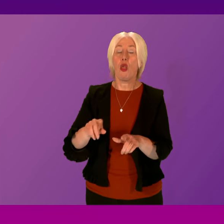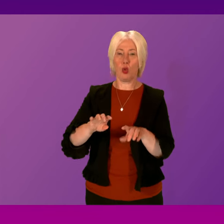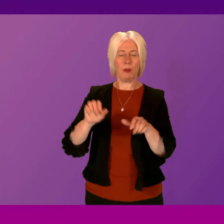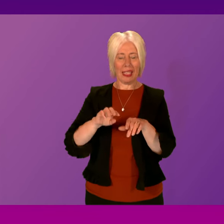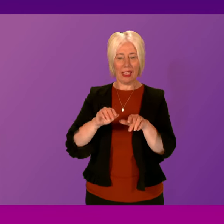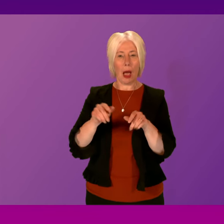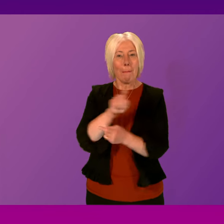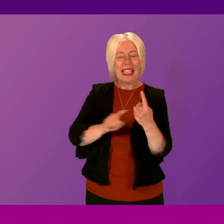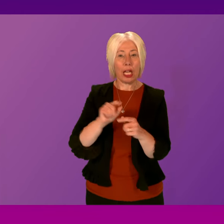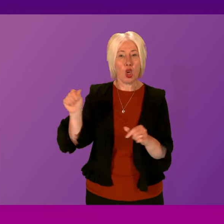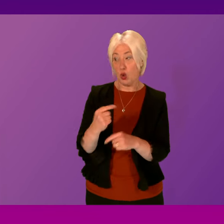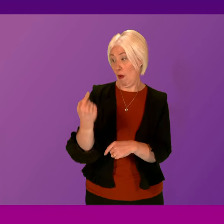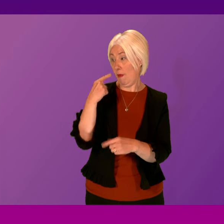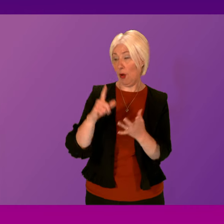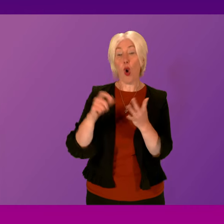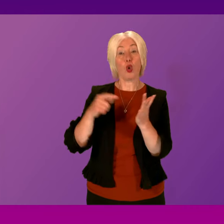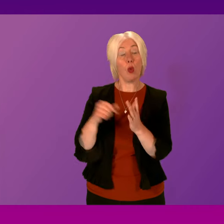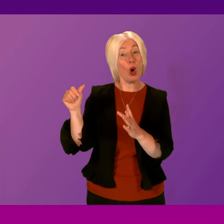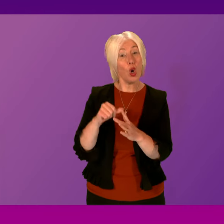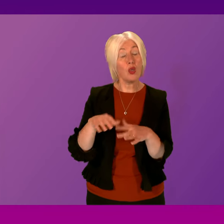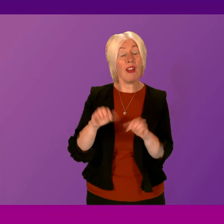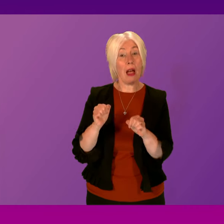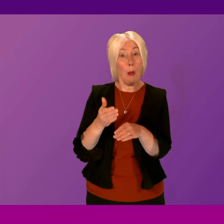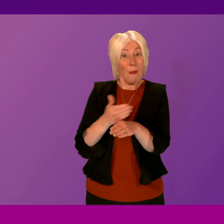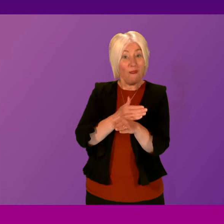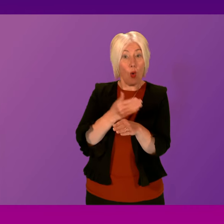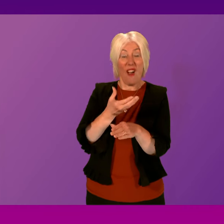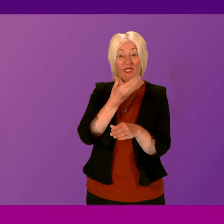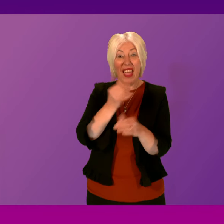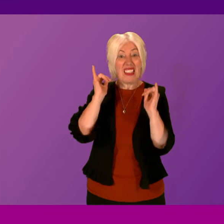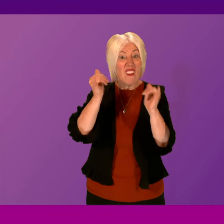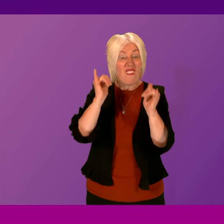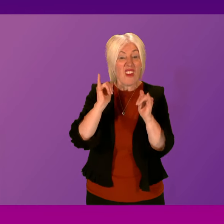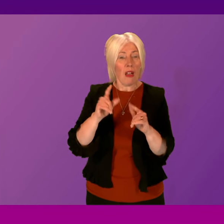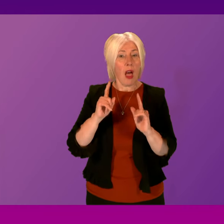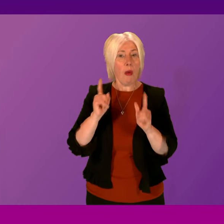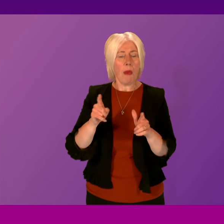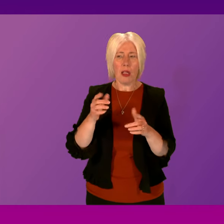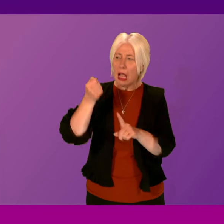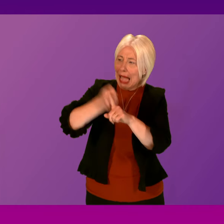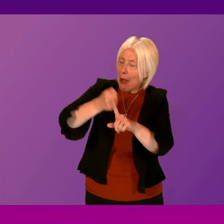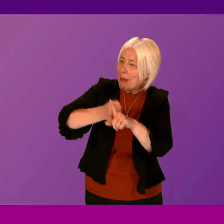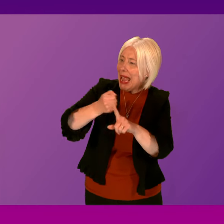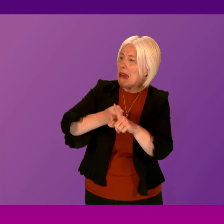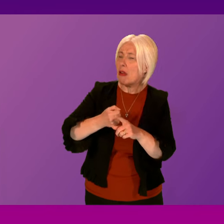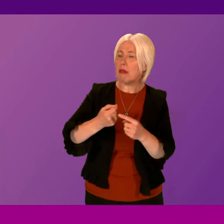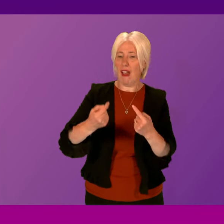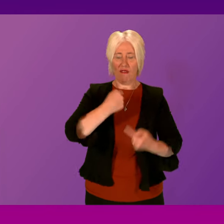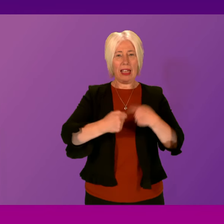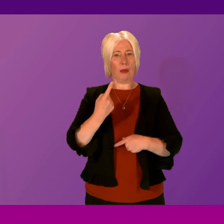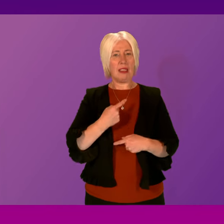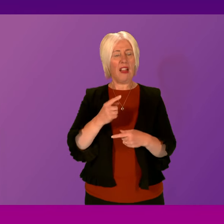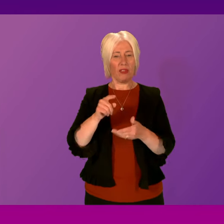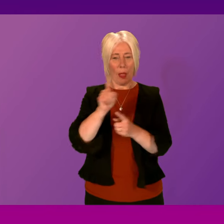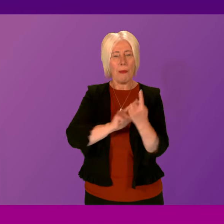October ahead of this year's crucial festive party season but to the dismay of campaigners and victims it was